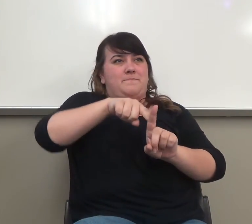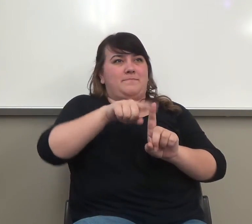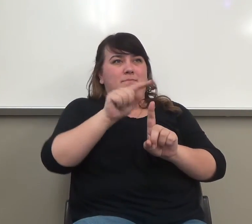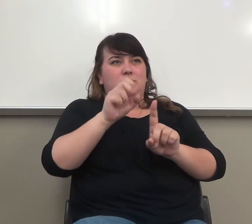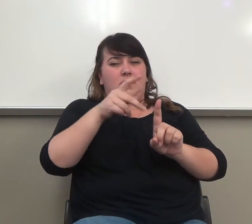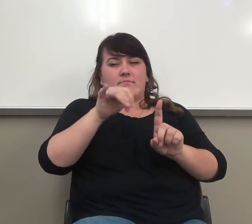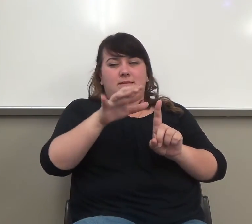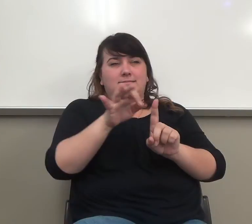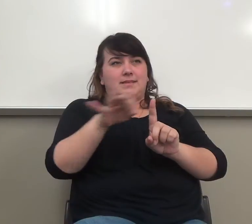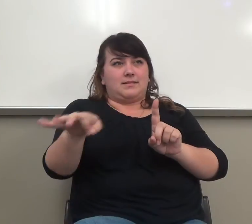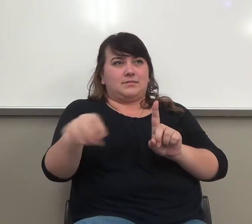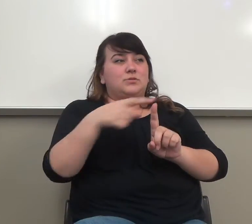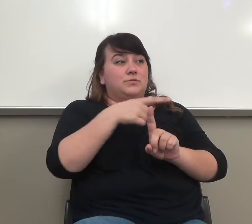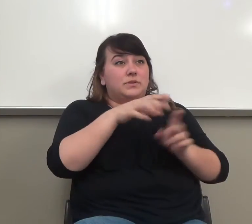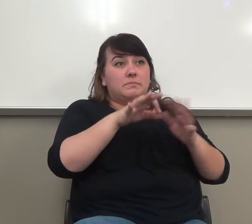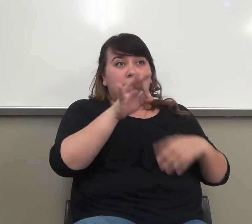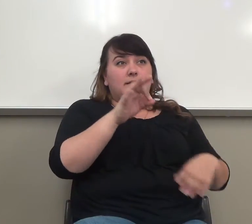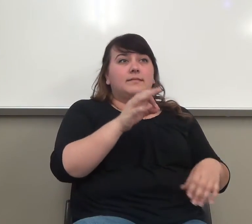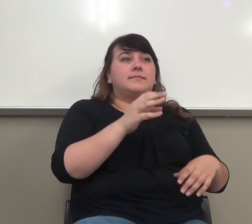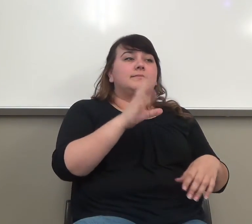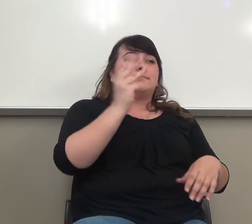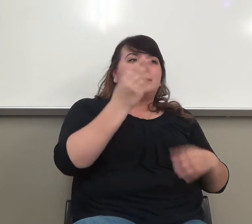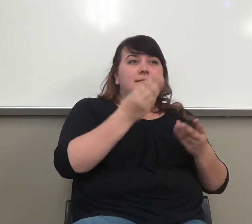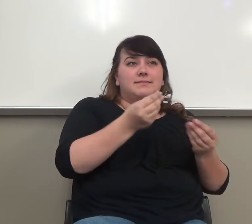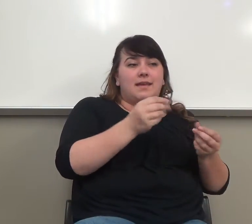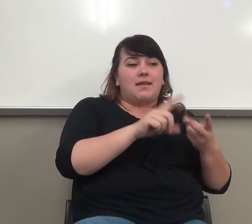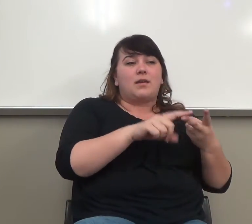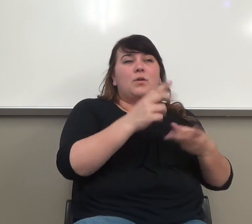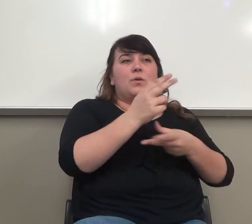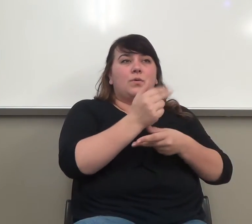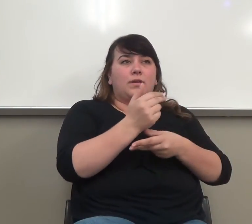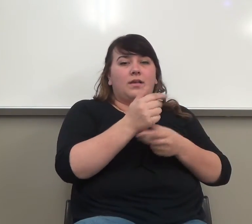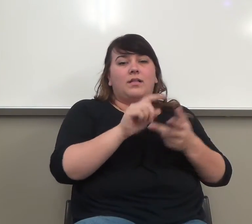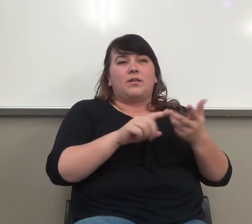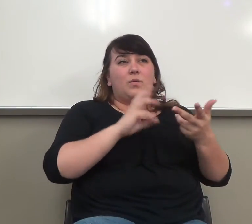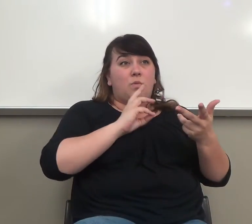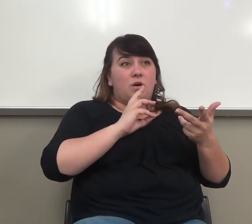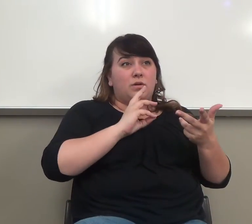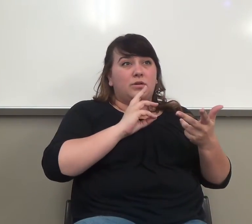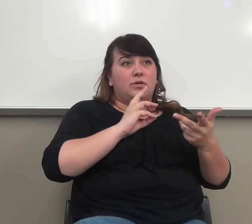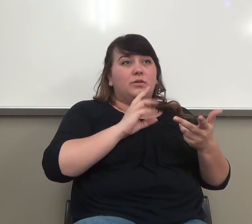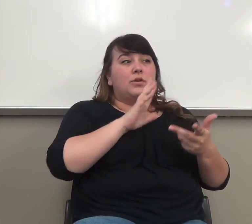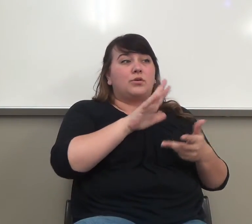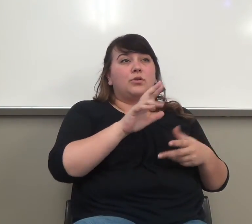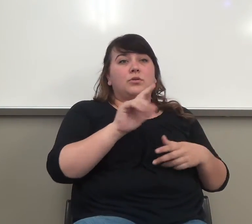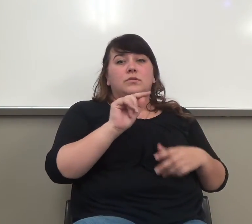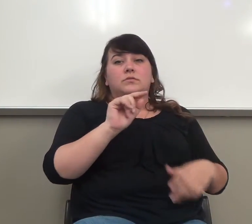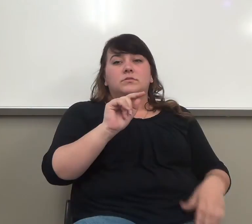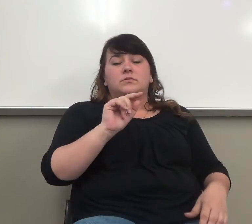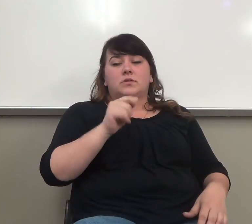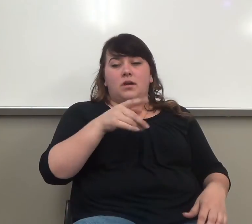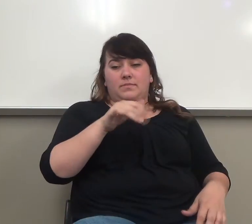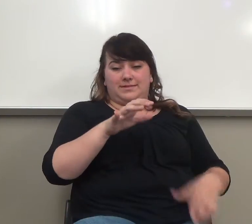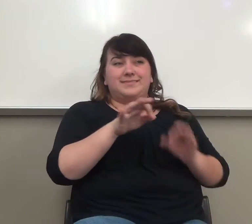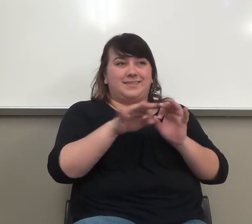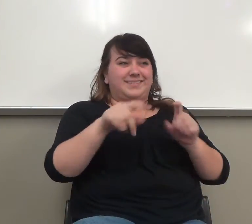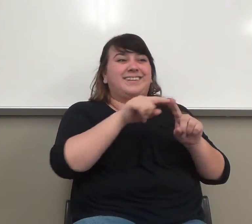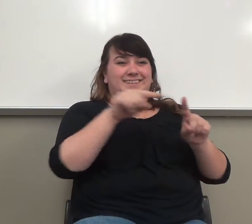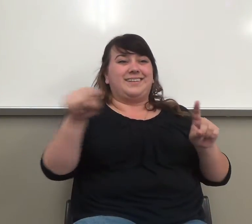sun and sand, the water and the hotel, she can't then suddenly, oh, here's the ocean. Good. Okay. This one